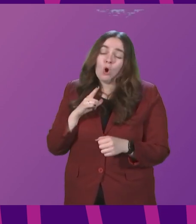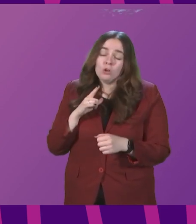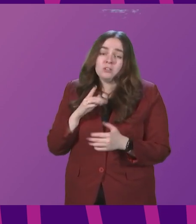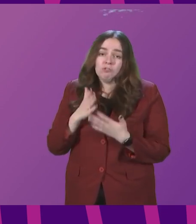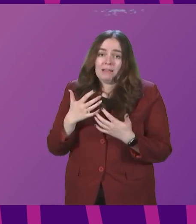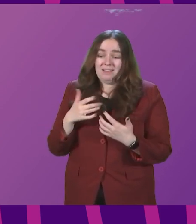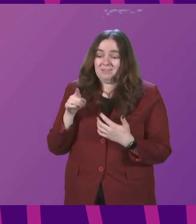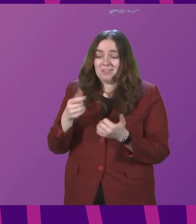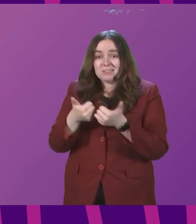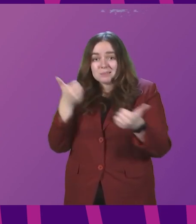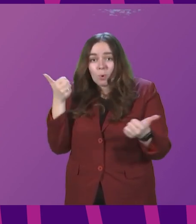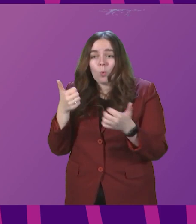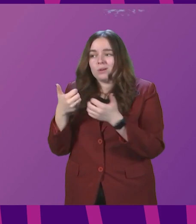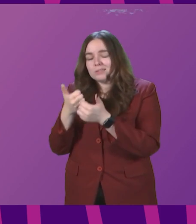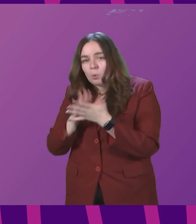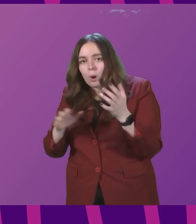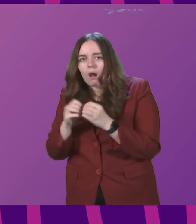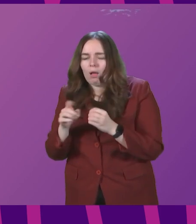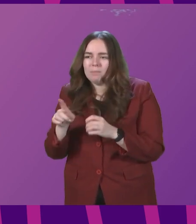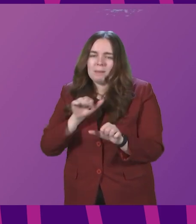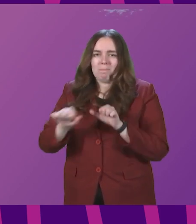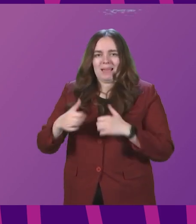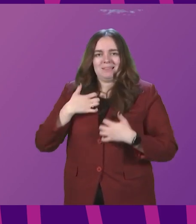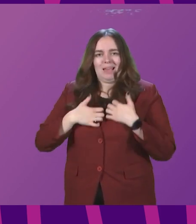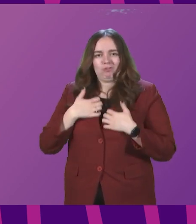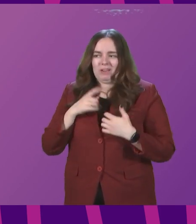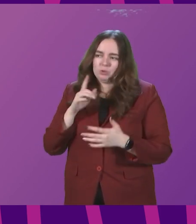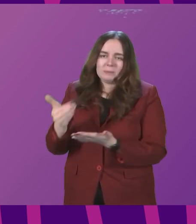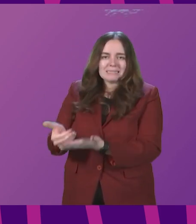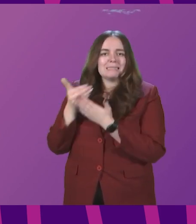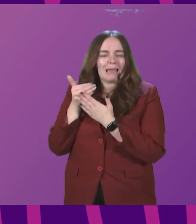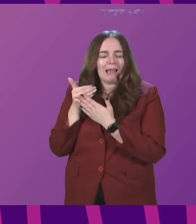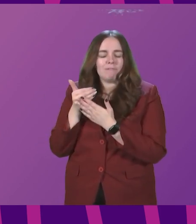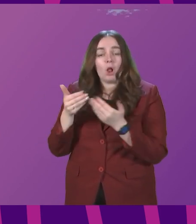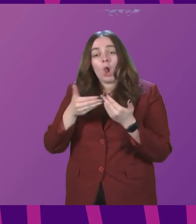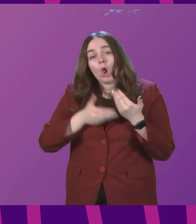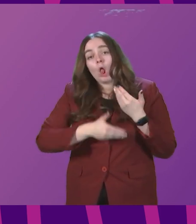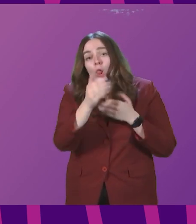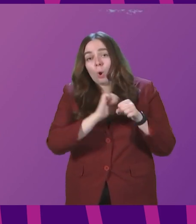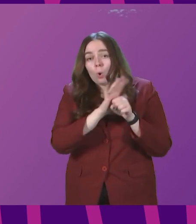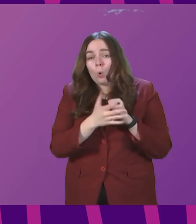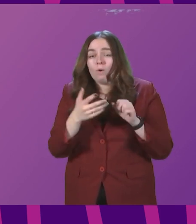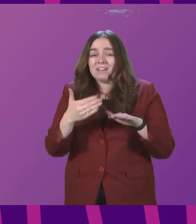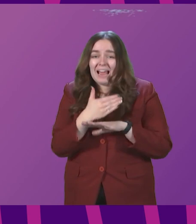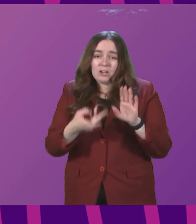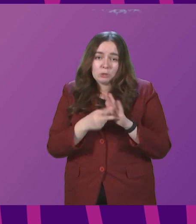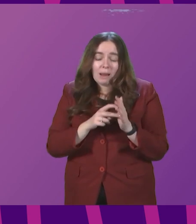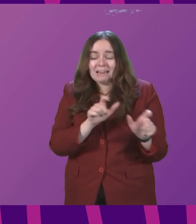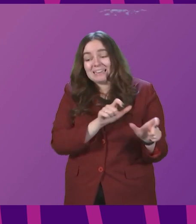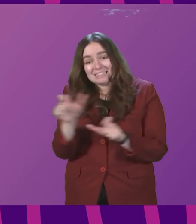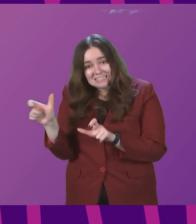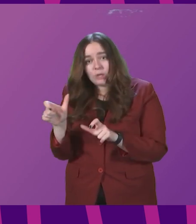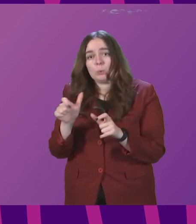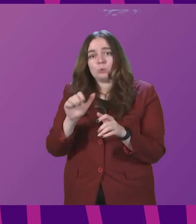of sport, of sports clubs, that we keep these settings as safe as possible. The Long Covid Action Plan, presenting officer, continues to be